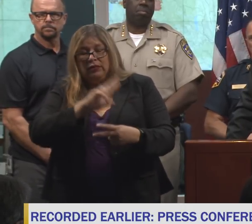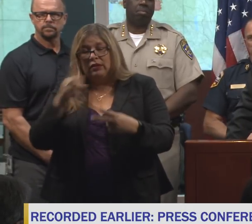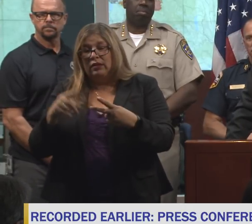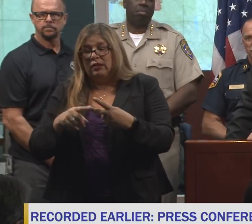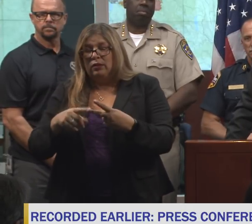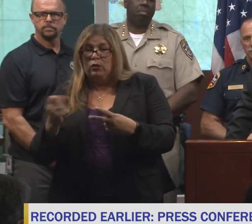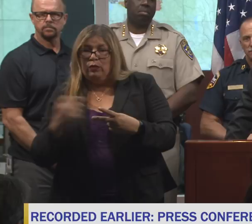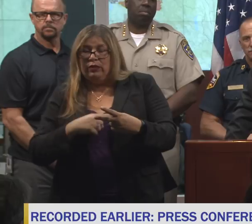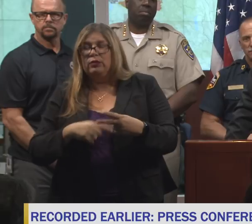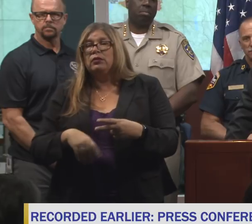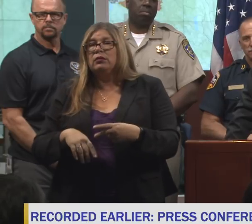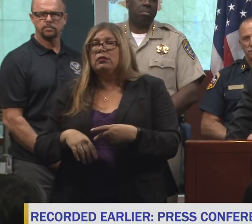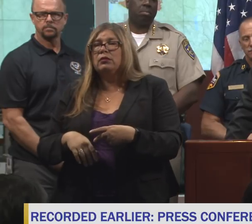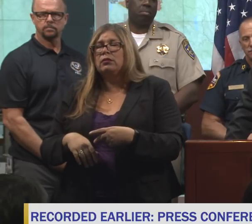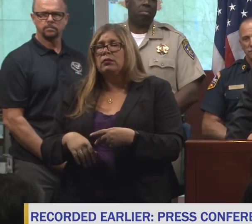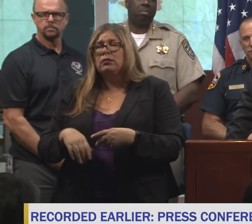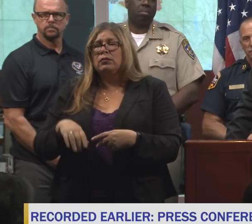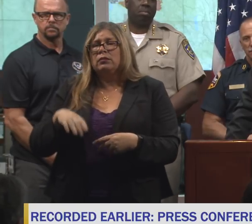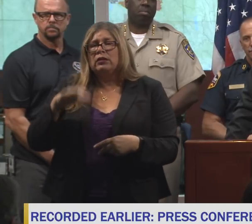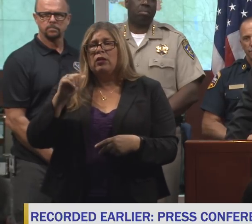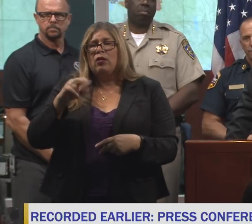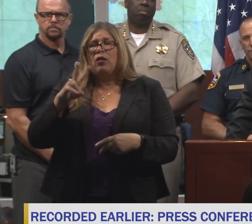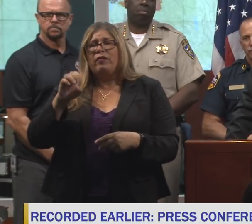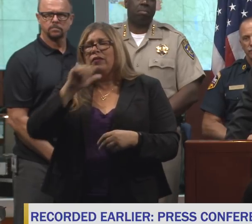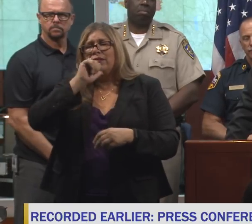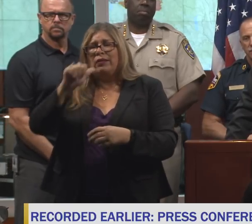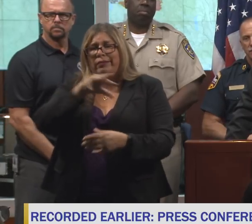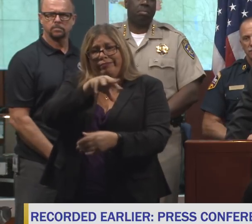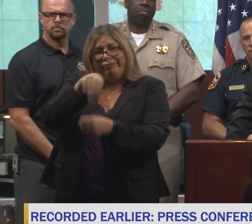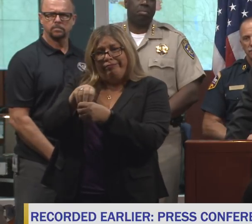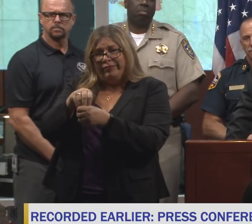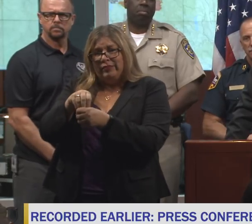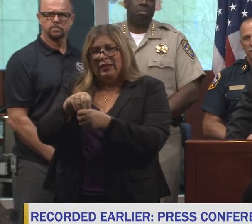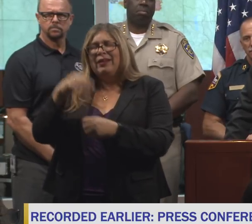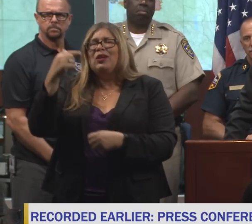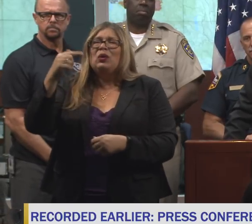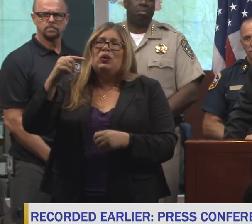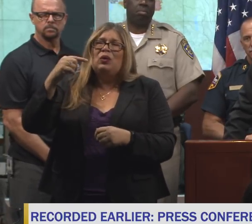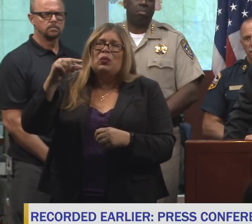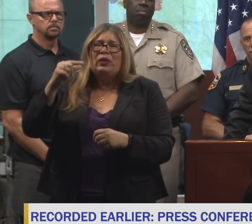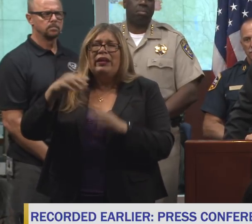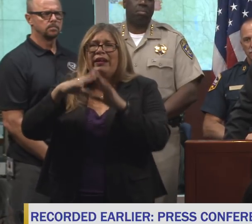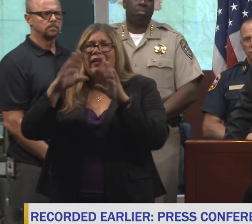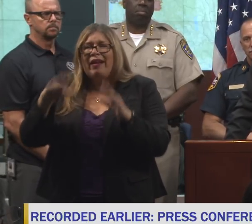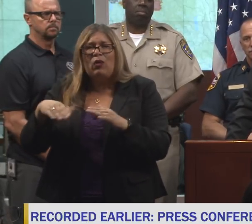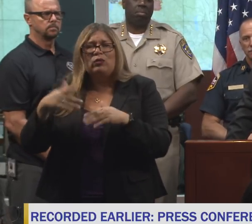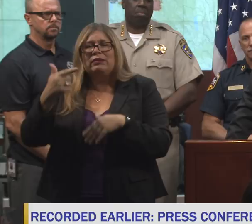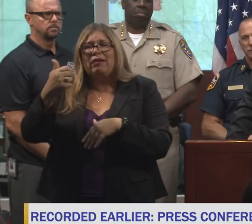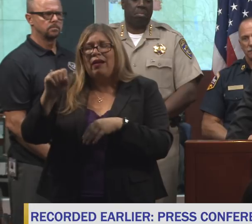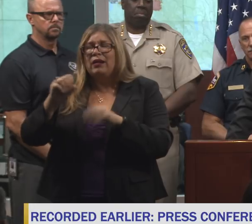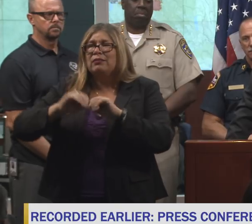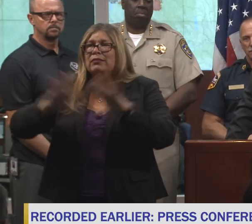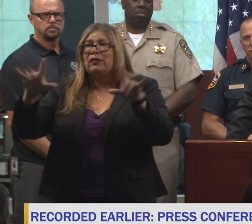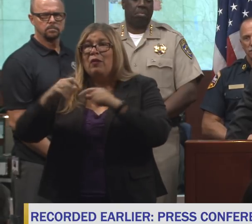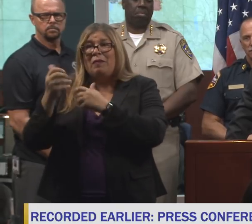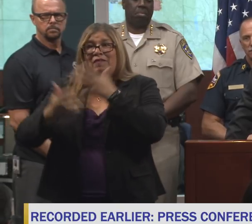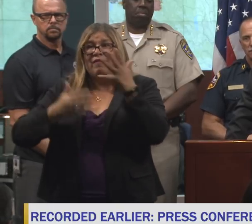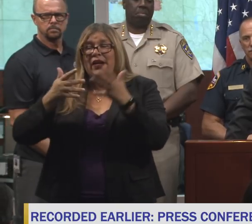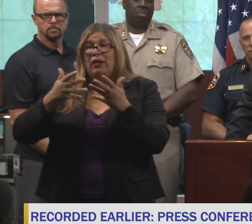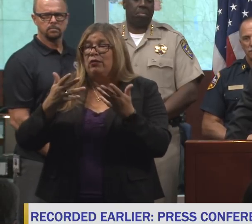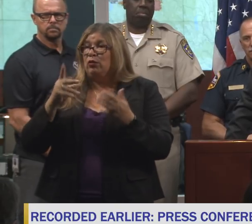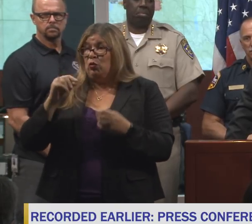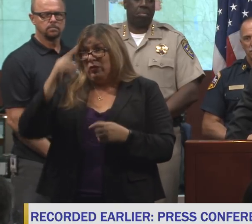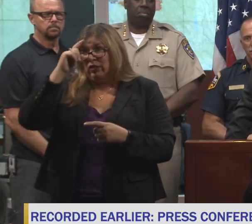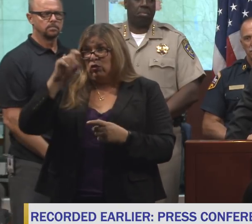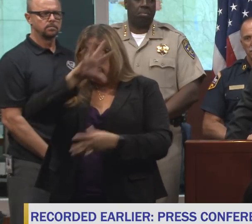CARB hasn't been taking into account greenhouse gas emissions from fire. Do you think it ought